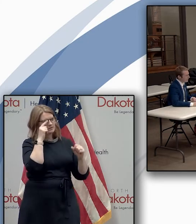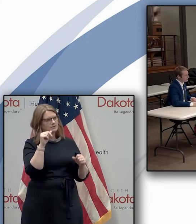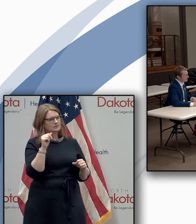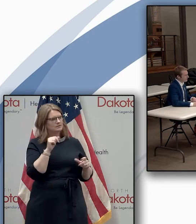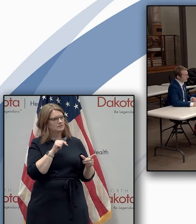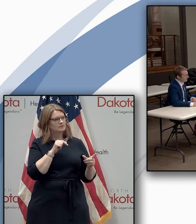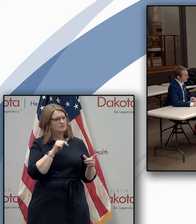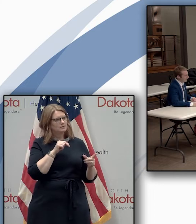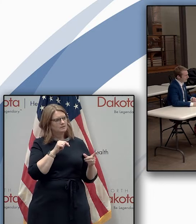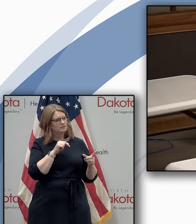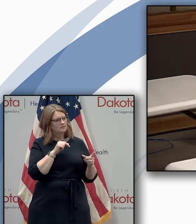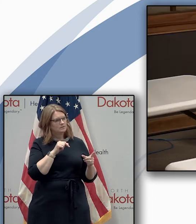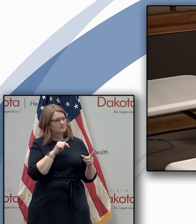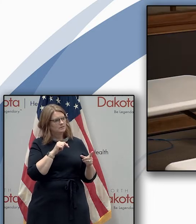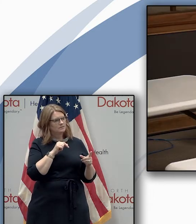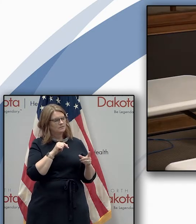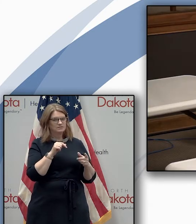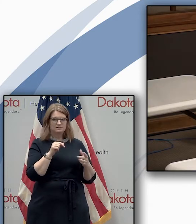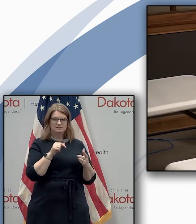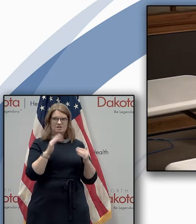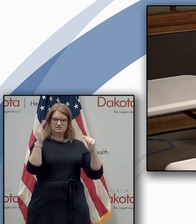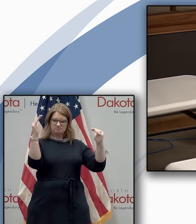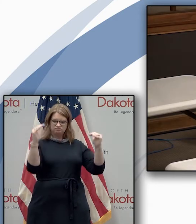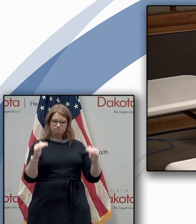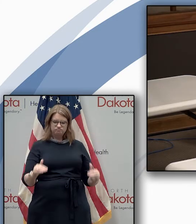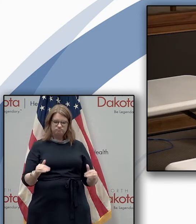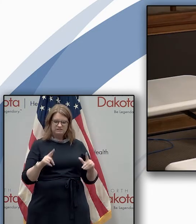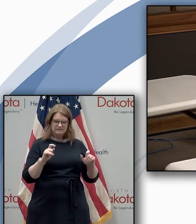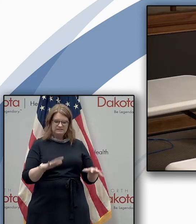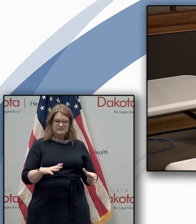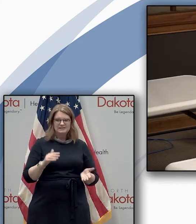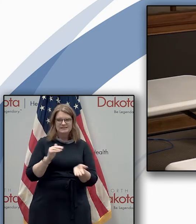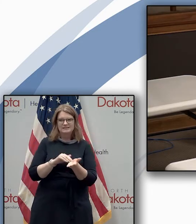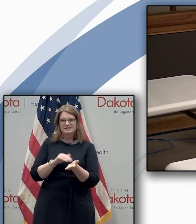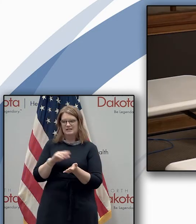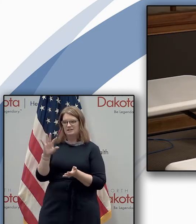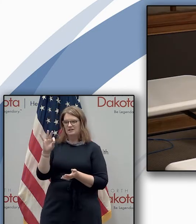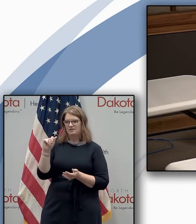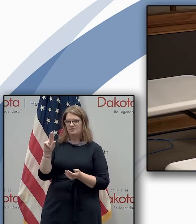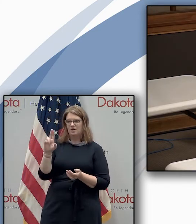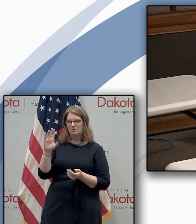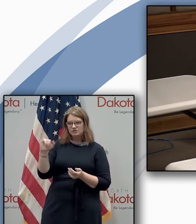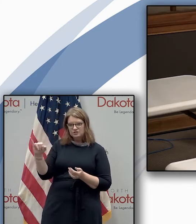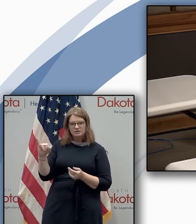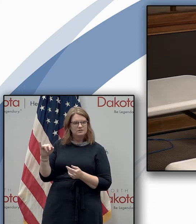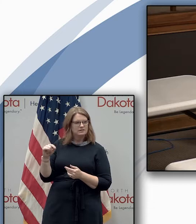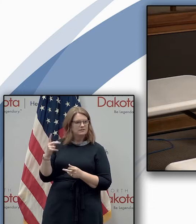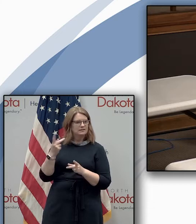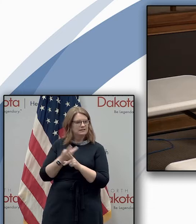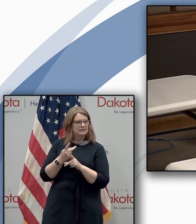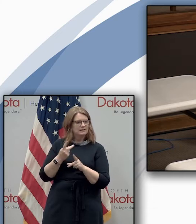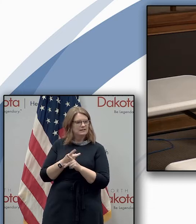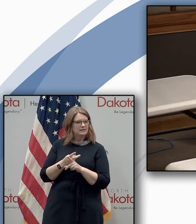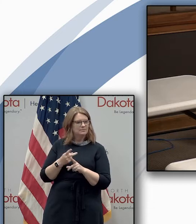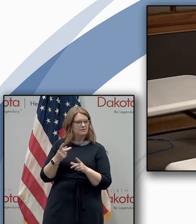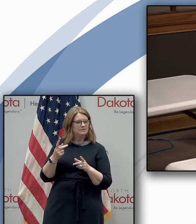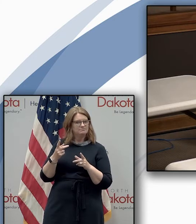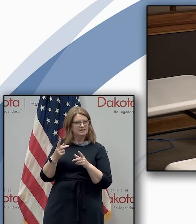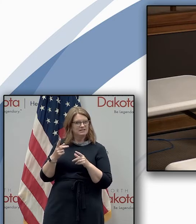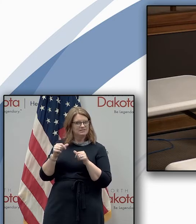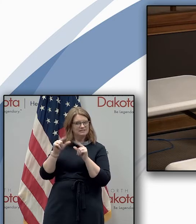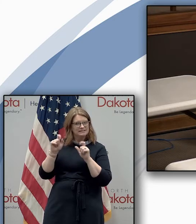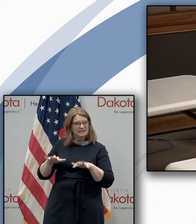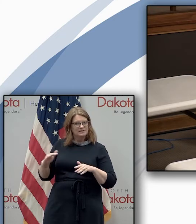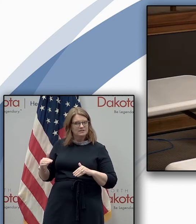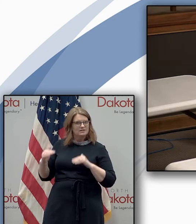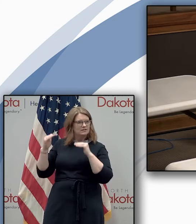rally that he wants to bring testing down dr fauci and other health officials say they should keep testing up i'm not going to ask